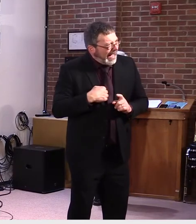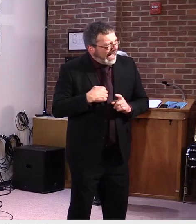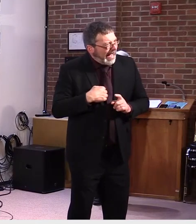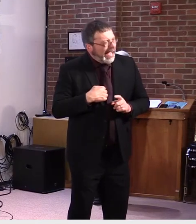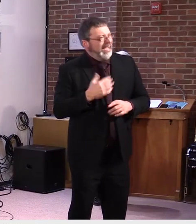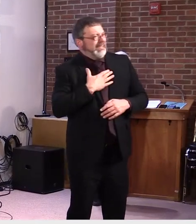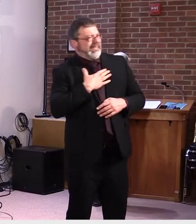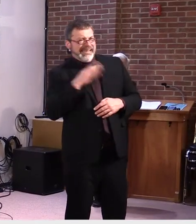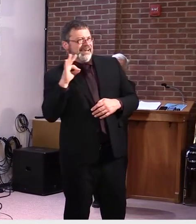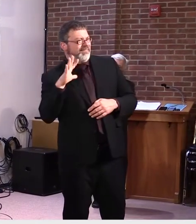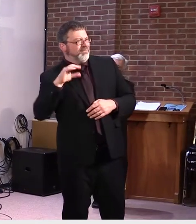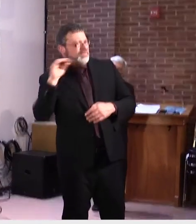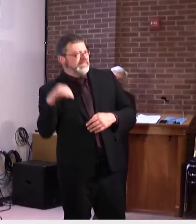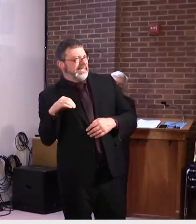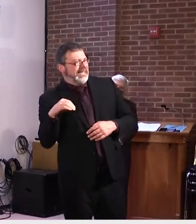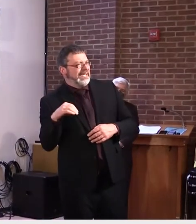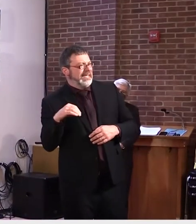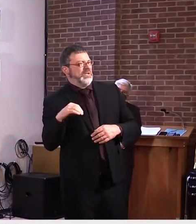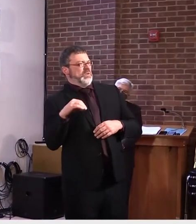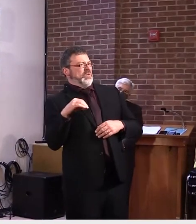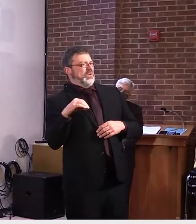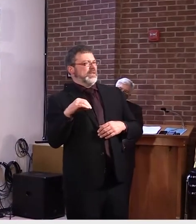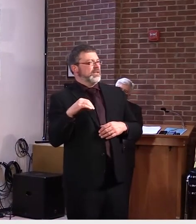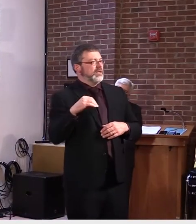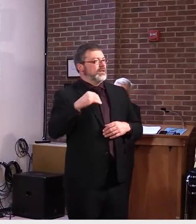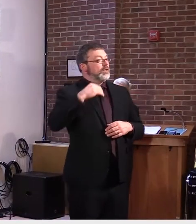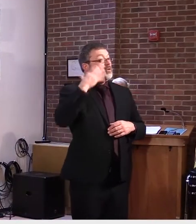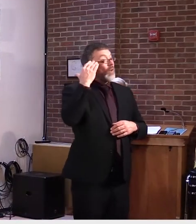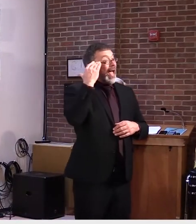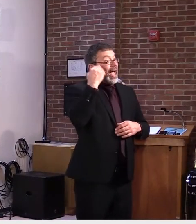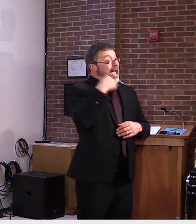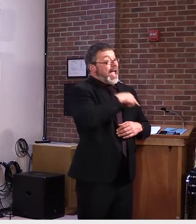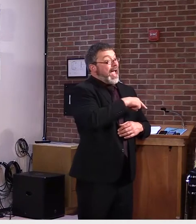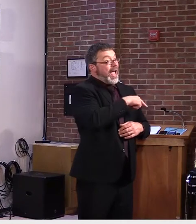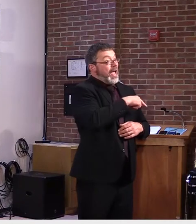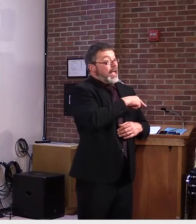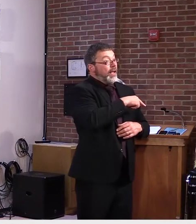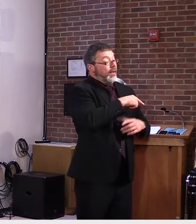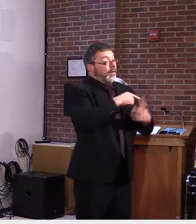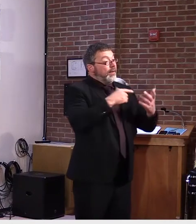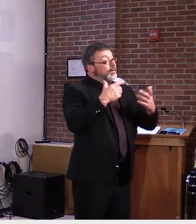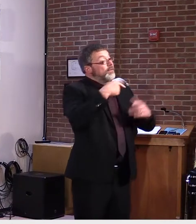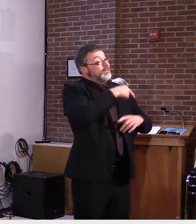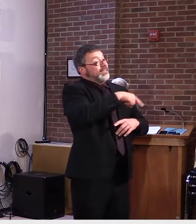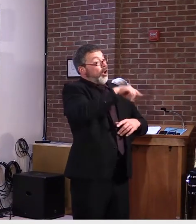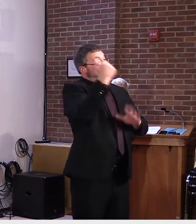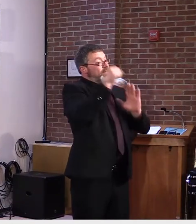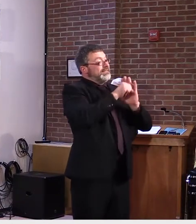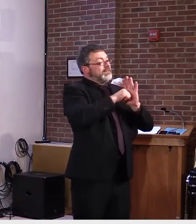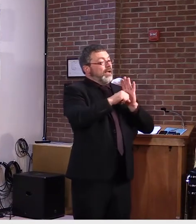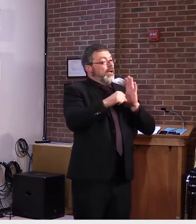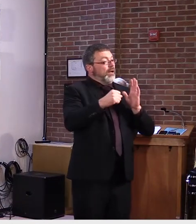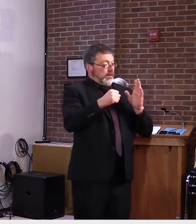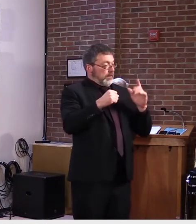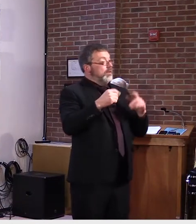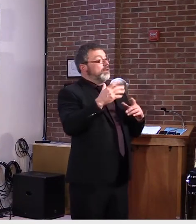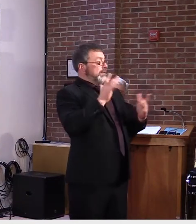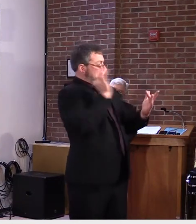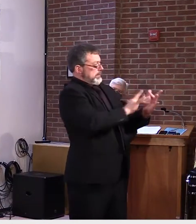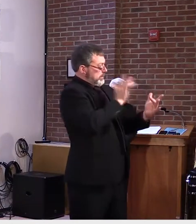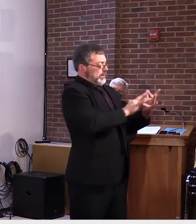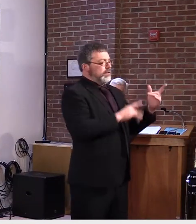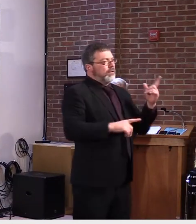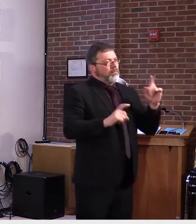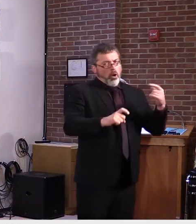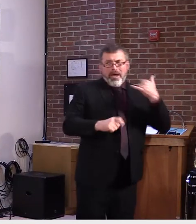the population they're dealing with may not be as amenable to picking up the phone and discussing things with the, uh, health expert on